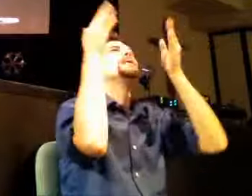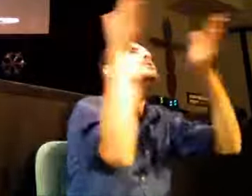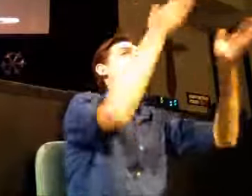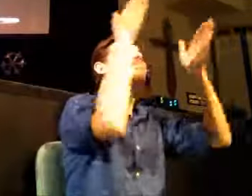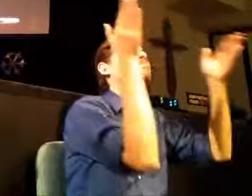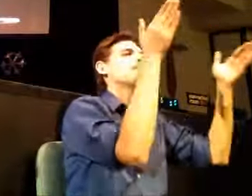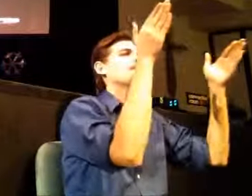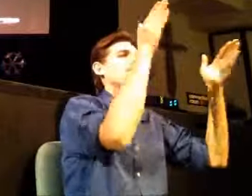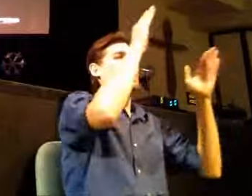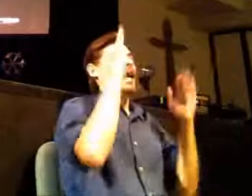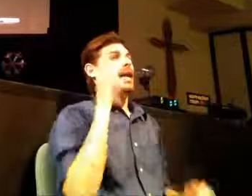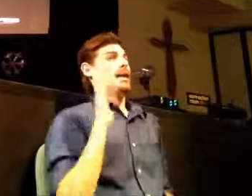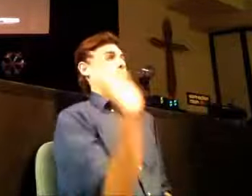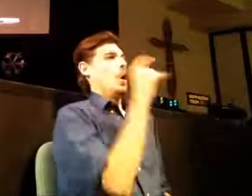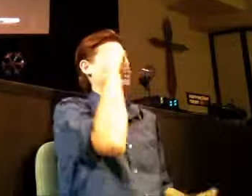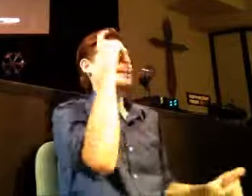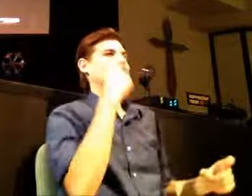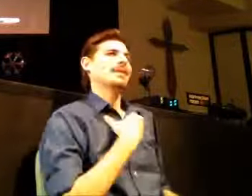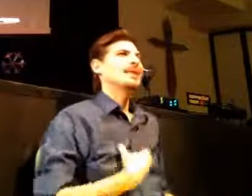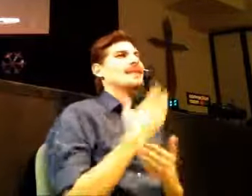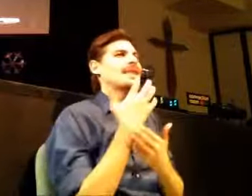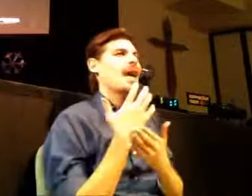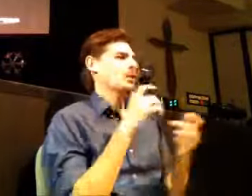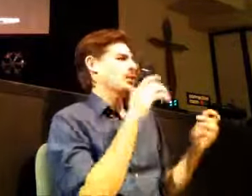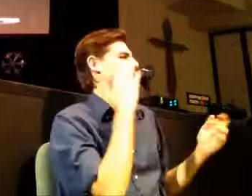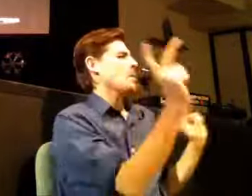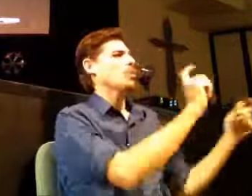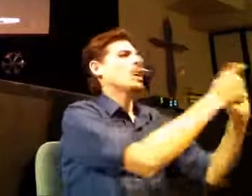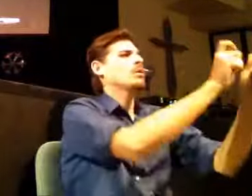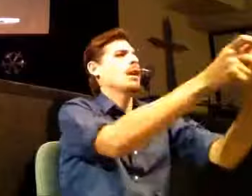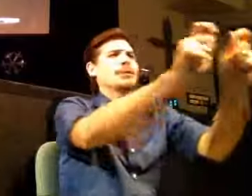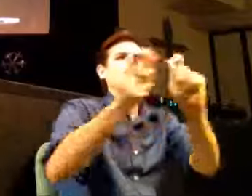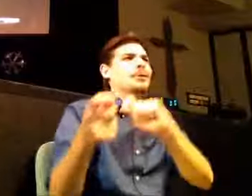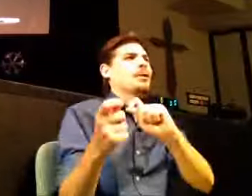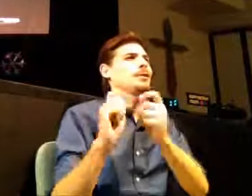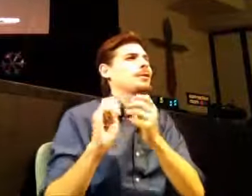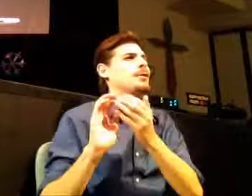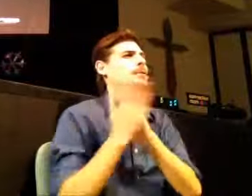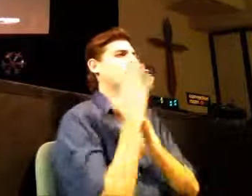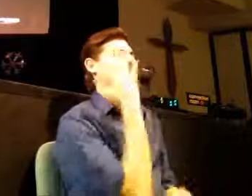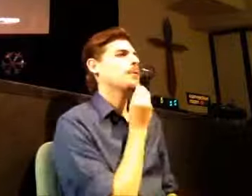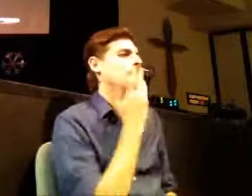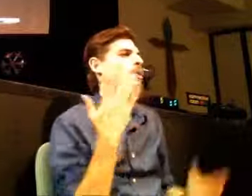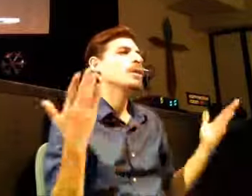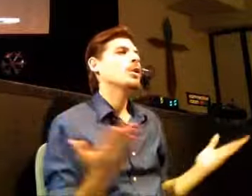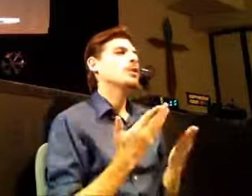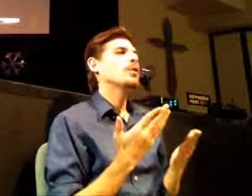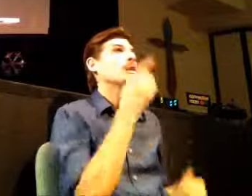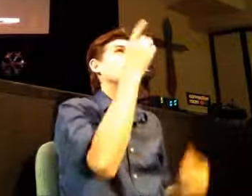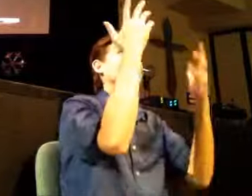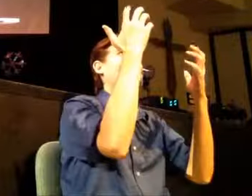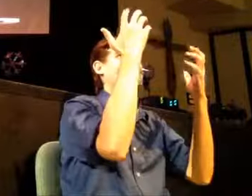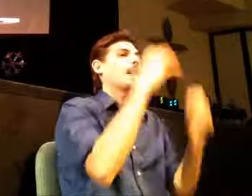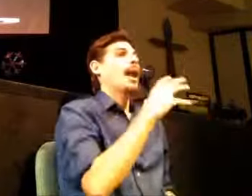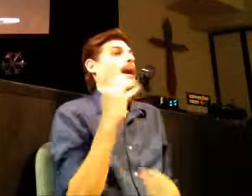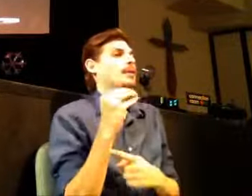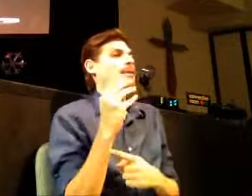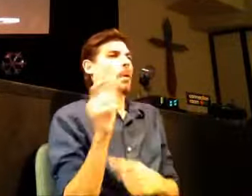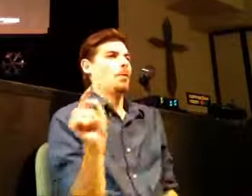and desires that God has for this world. Things that wants to do with hurting people. Things that he wants to do to bring beauty into this world in the most amazing ways. And you know what? He wants you to be a part of that business, that deal, that